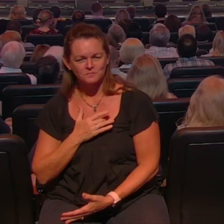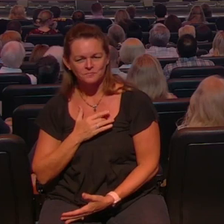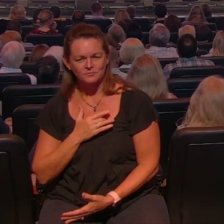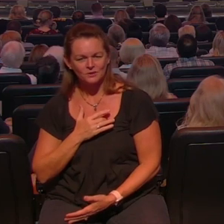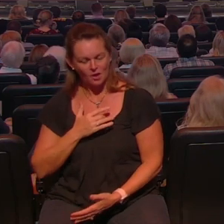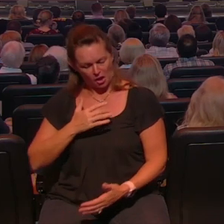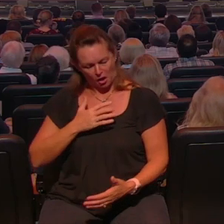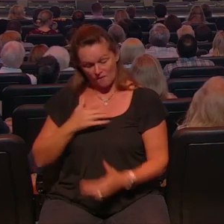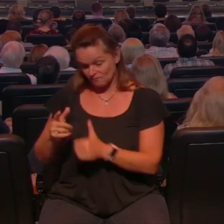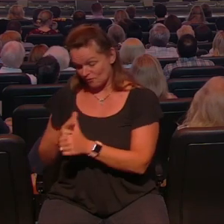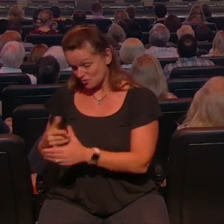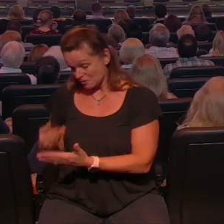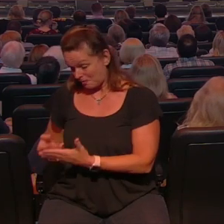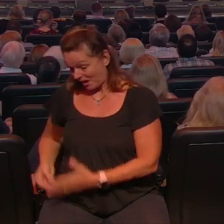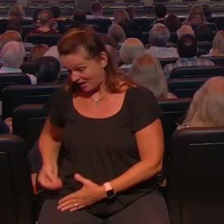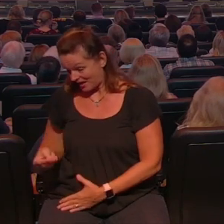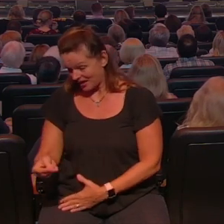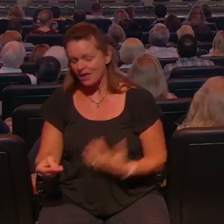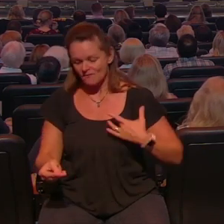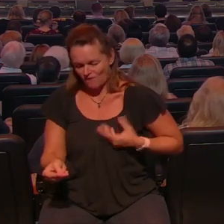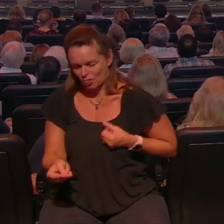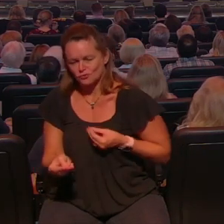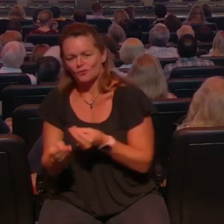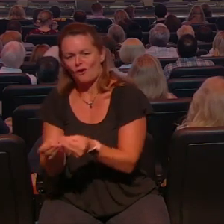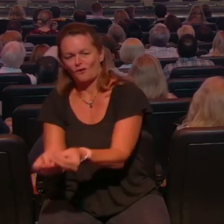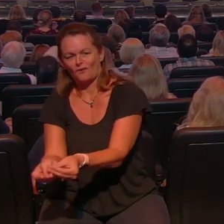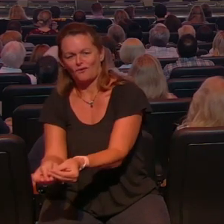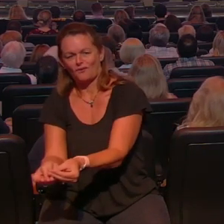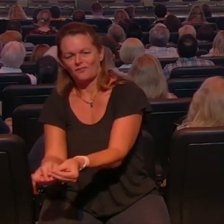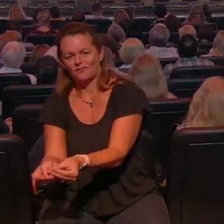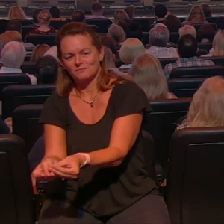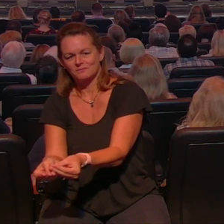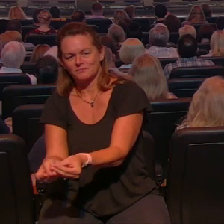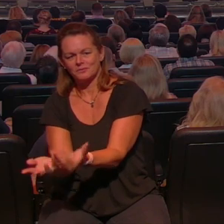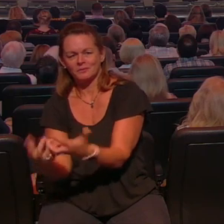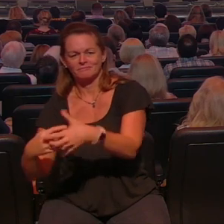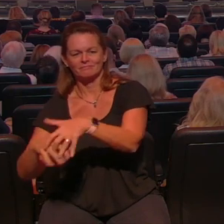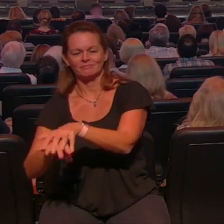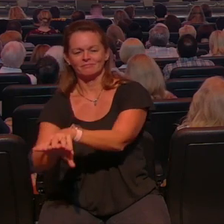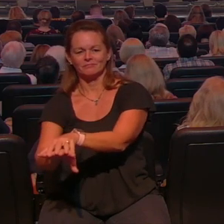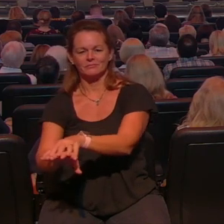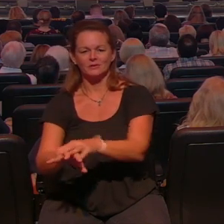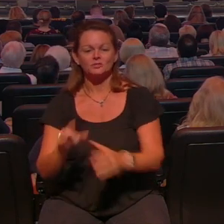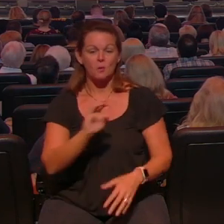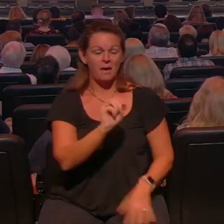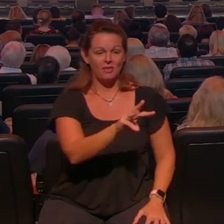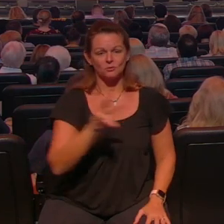he was trying to get their hearts let me show you the scripture Matthew 6 21 for where your treasure is there